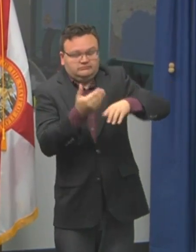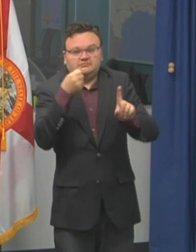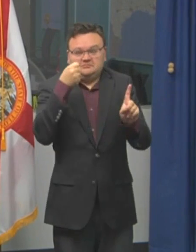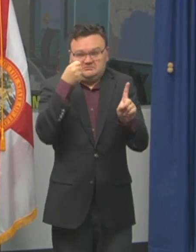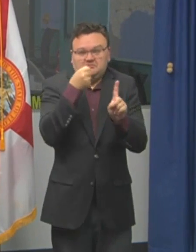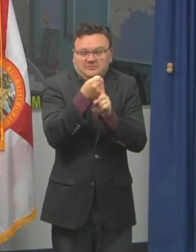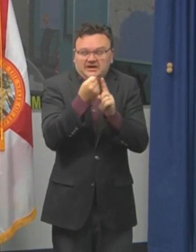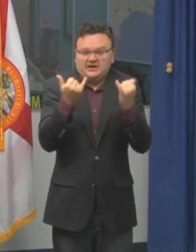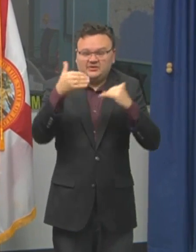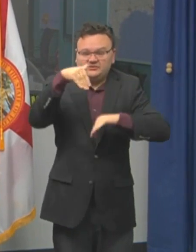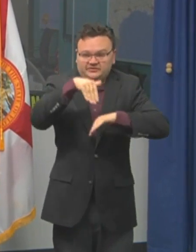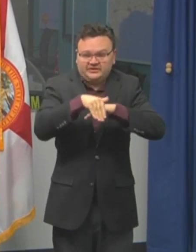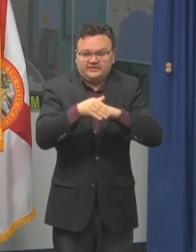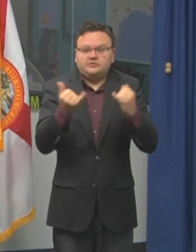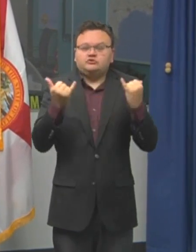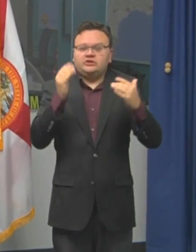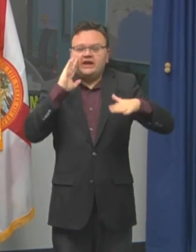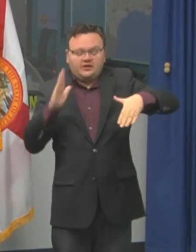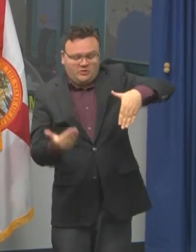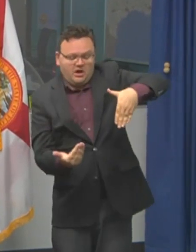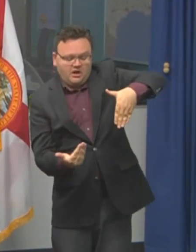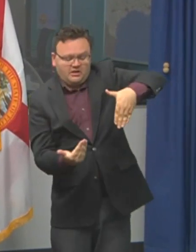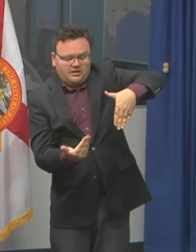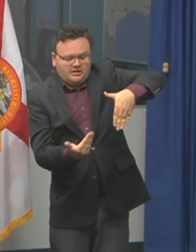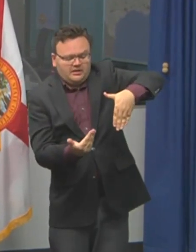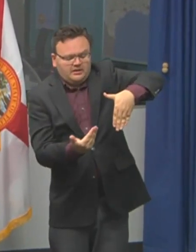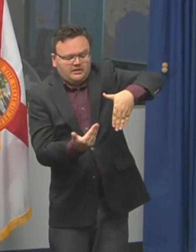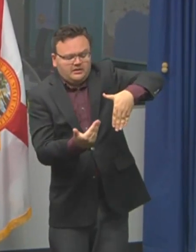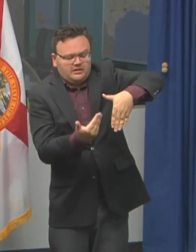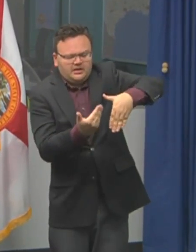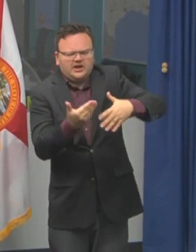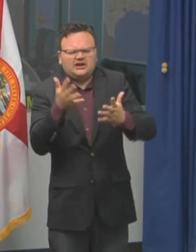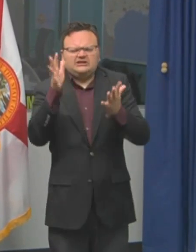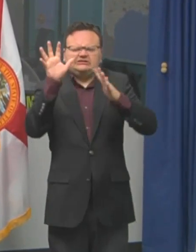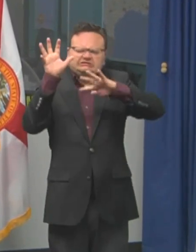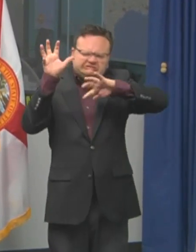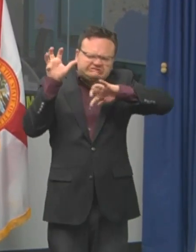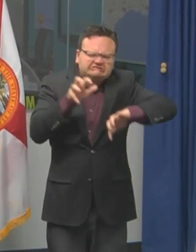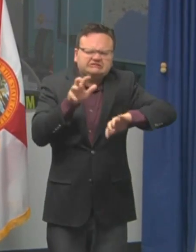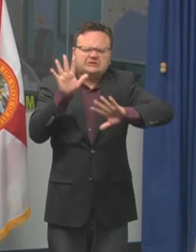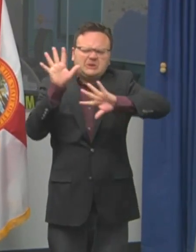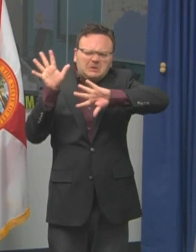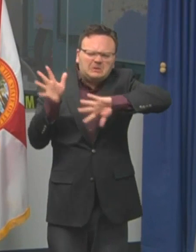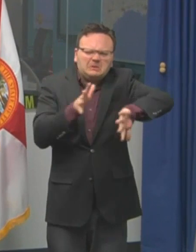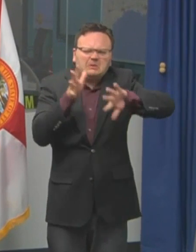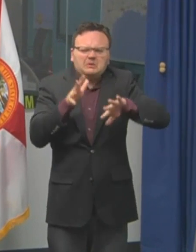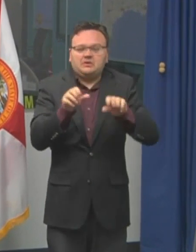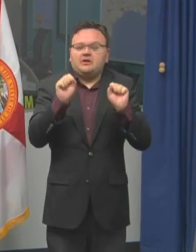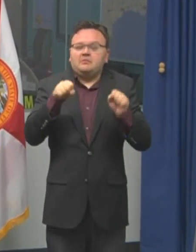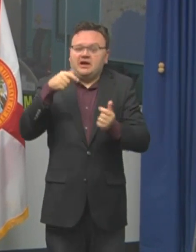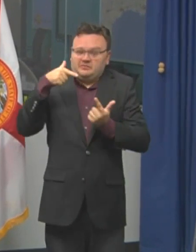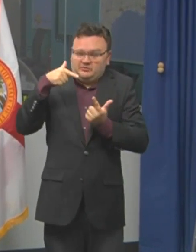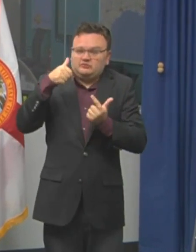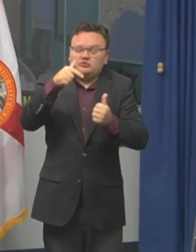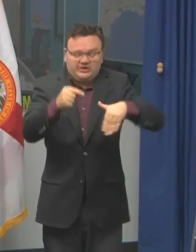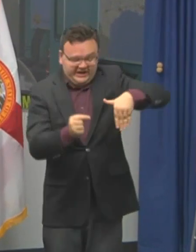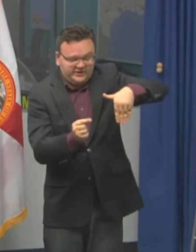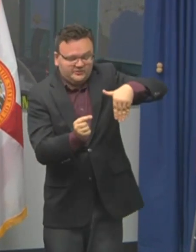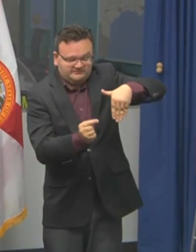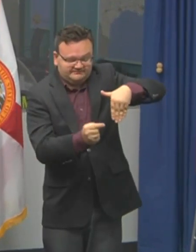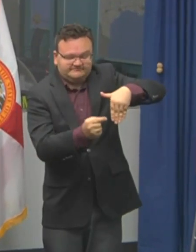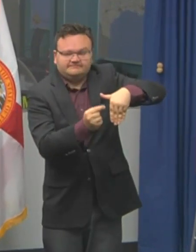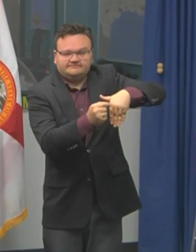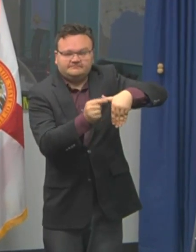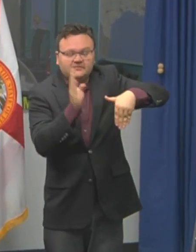to the west coast of Florida today with strong wind gusts and heavy rain along with the potential for isolated tornadoes. It will make